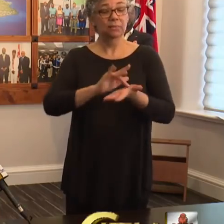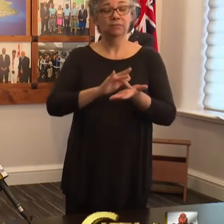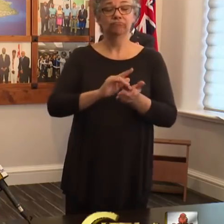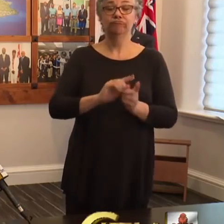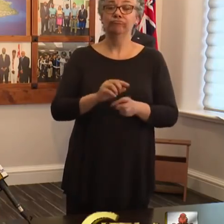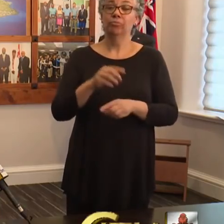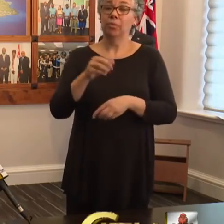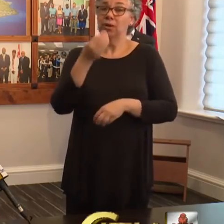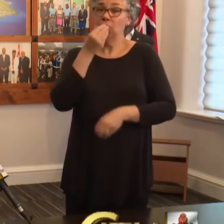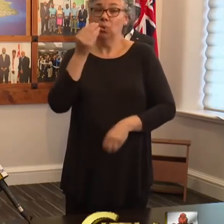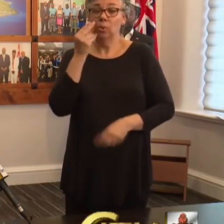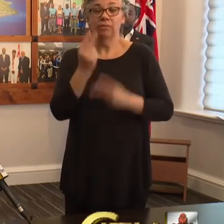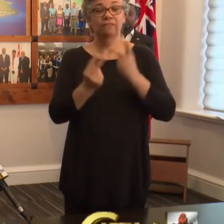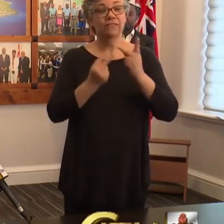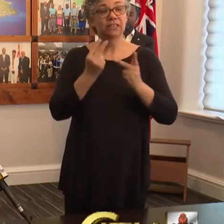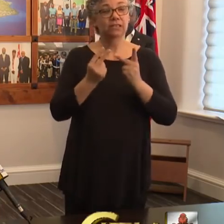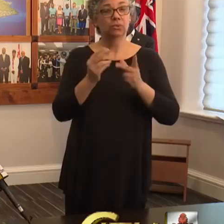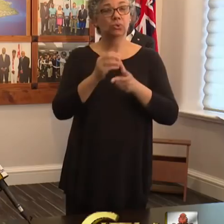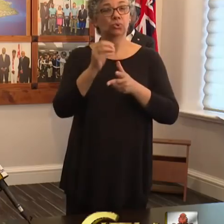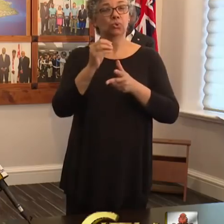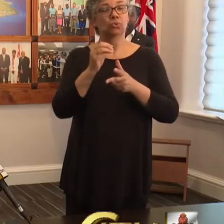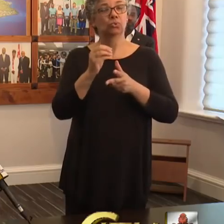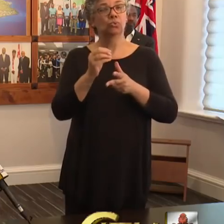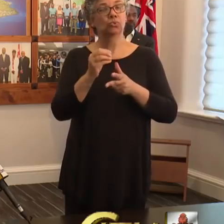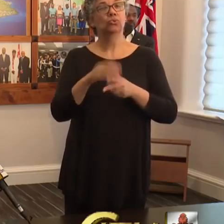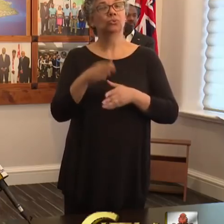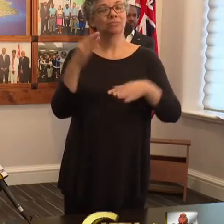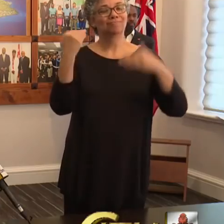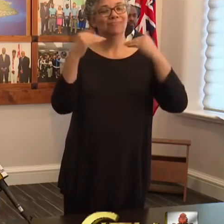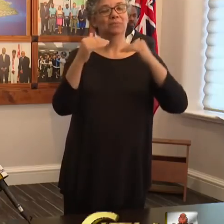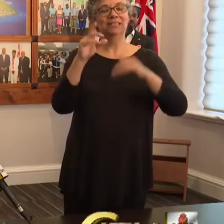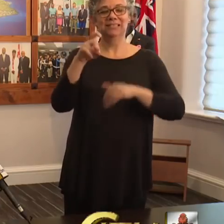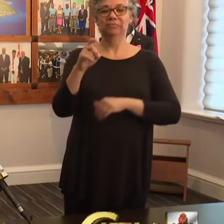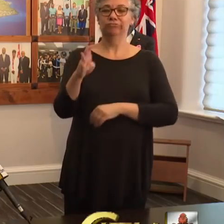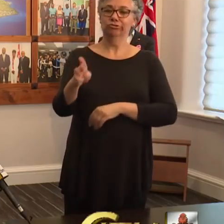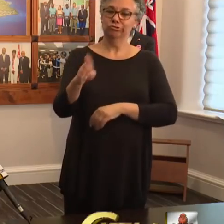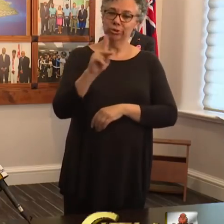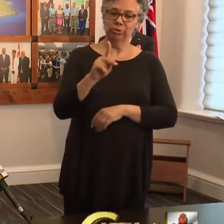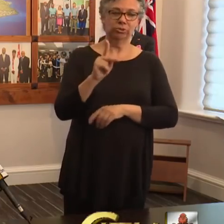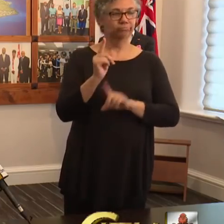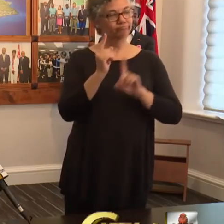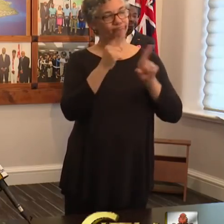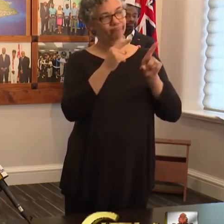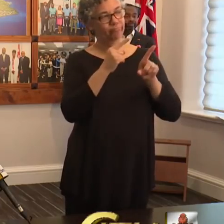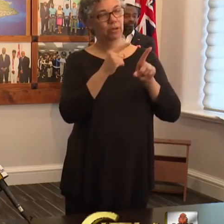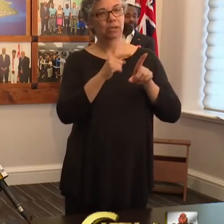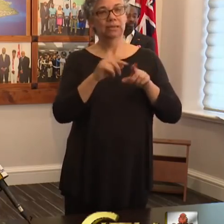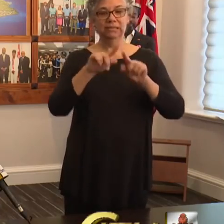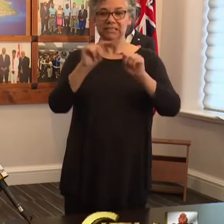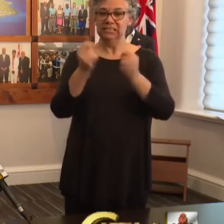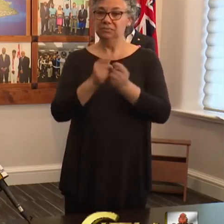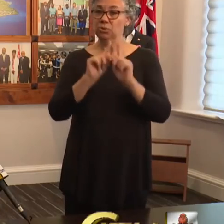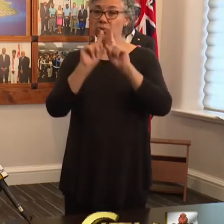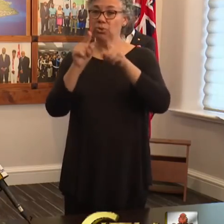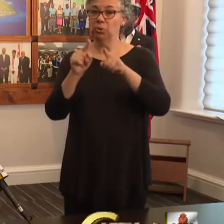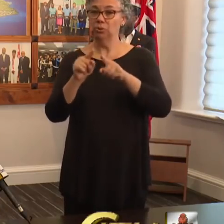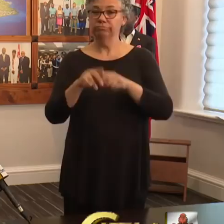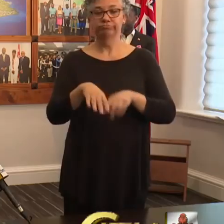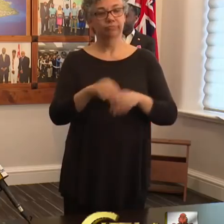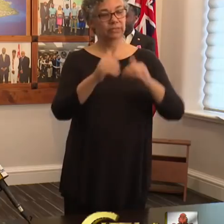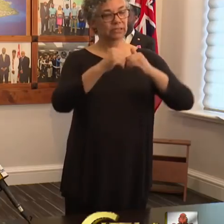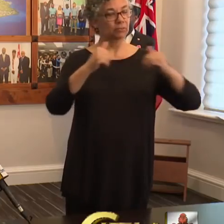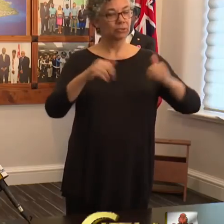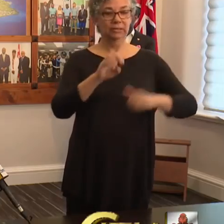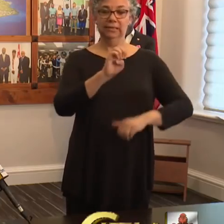or med-ats to limit the need to come to the campus. Teams are going into the community daily, split between east teams,